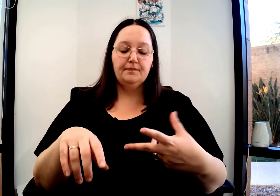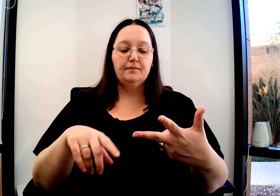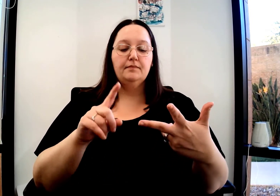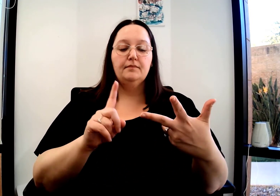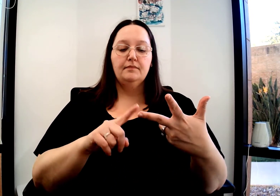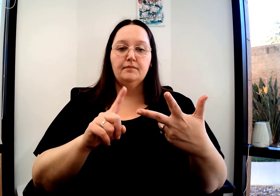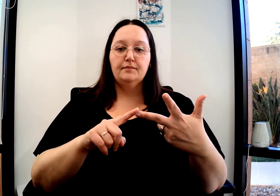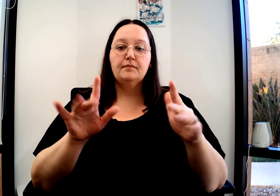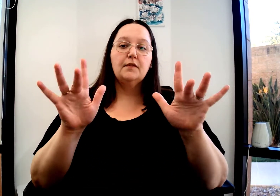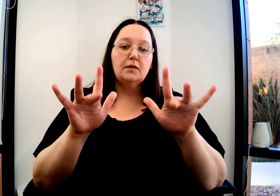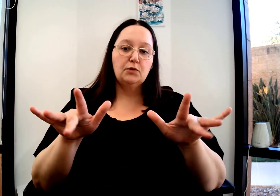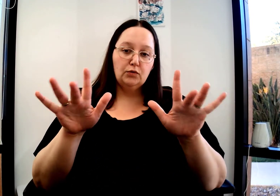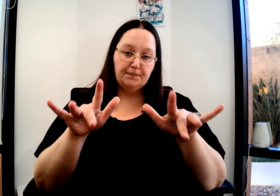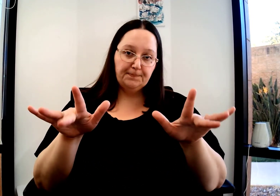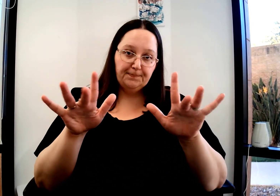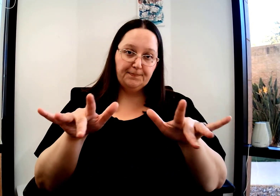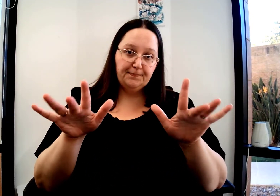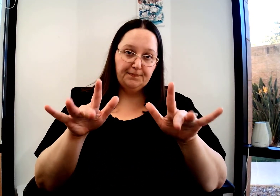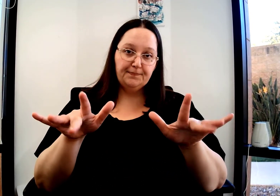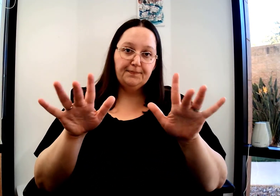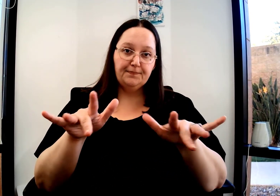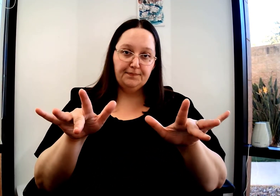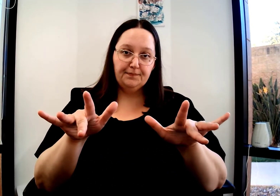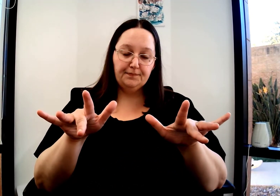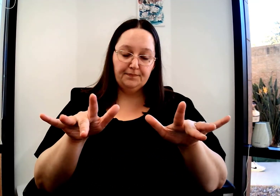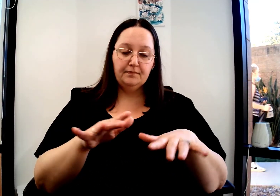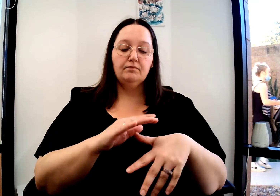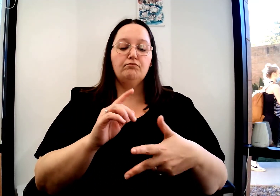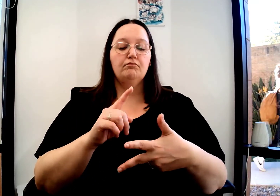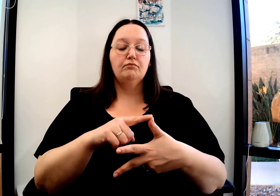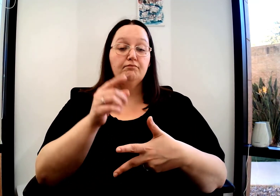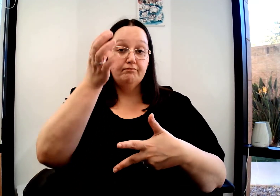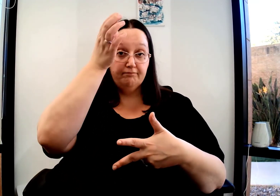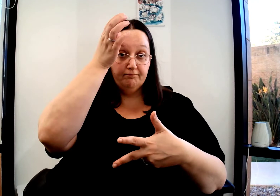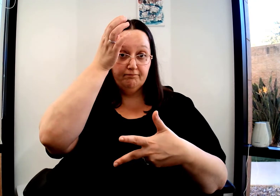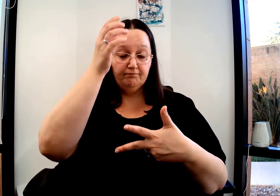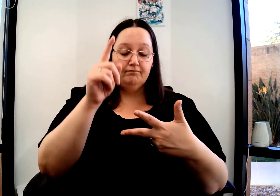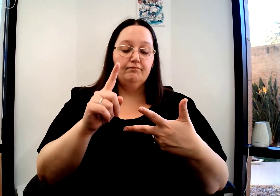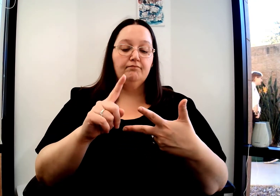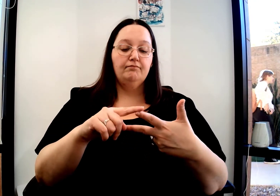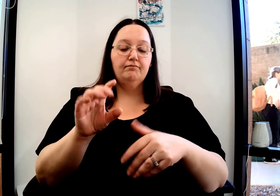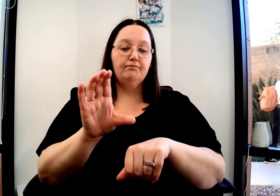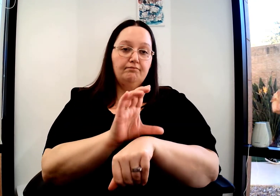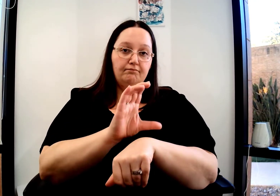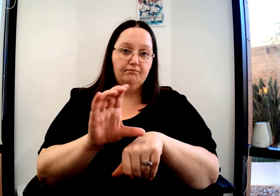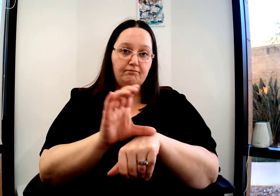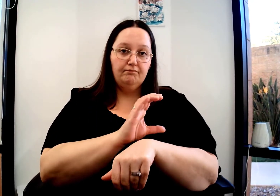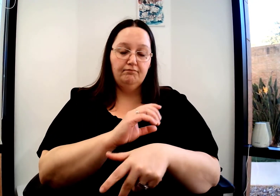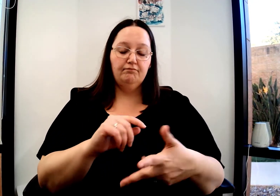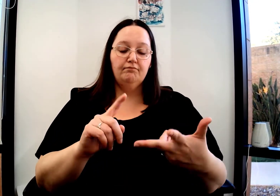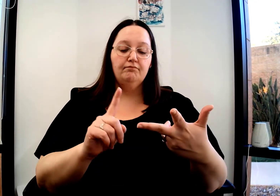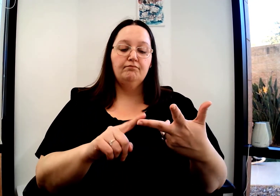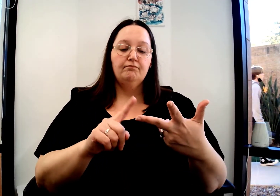on the wrist. Or two-handed computer with open aids. C on the forehead. C on the wrist.